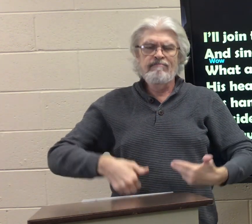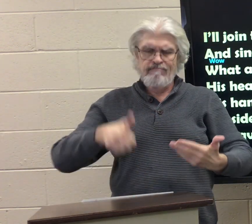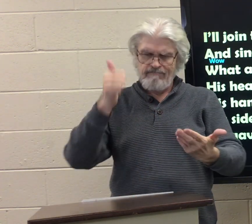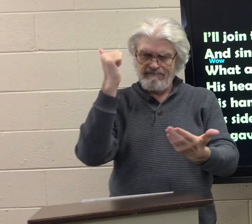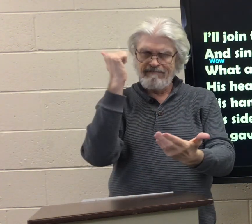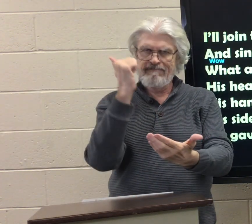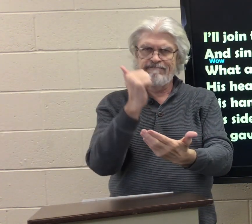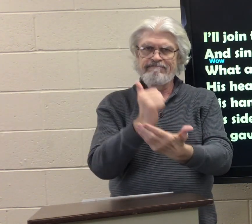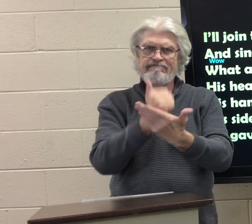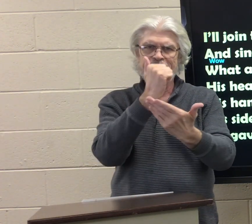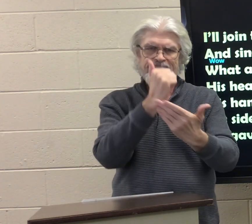Amen.